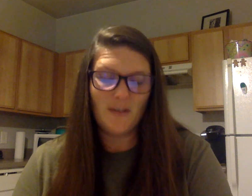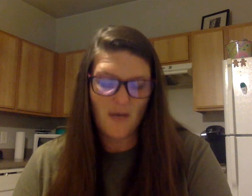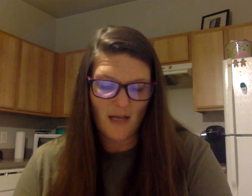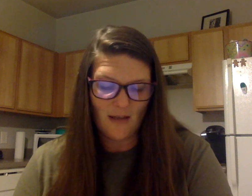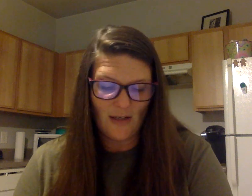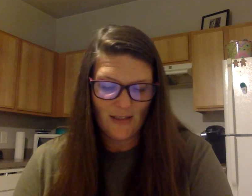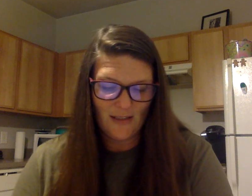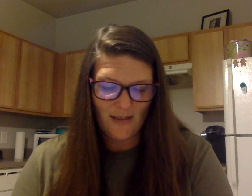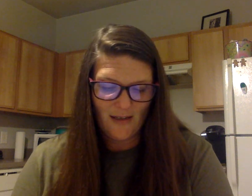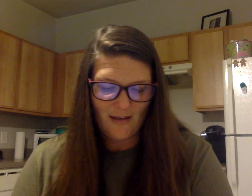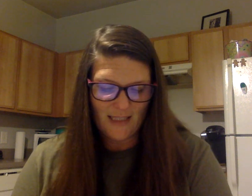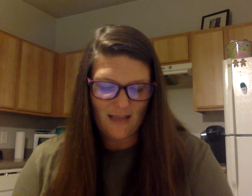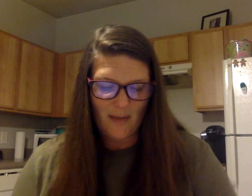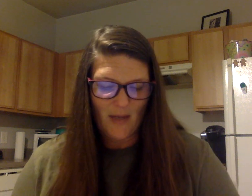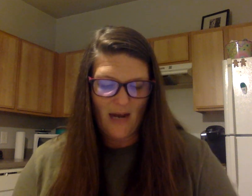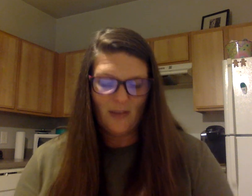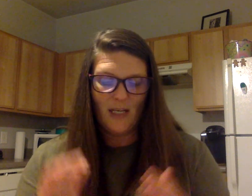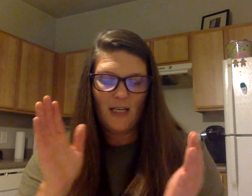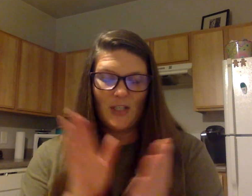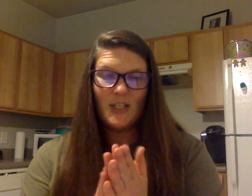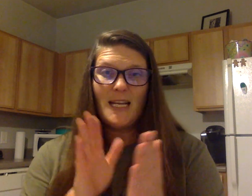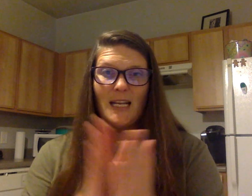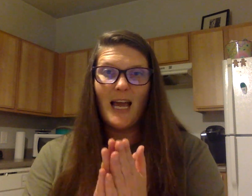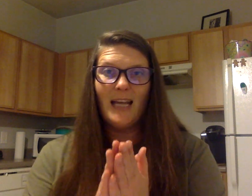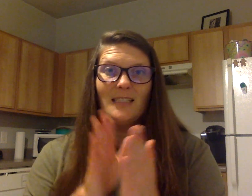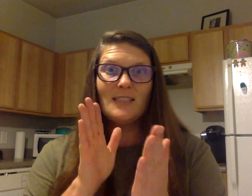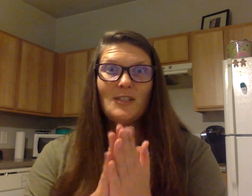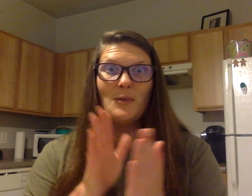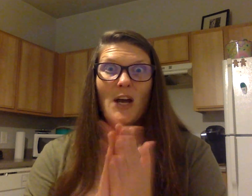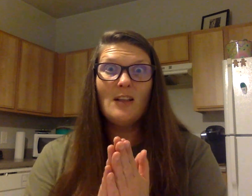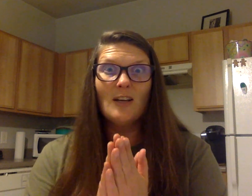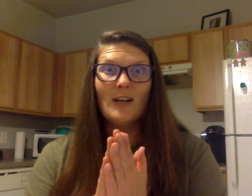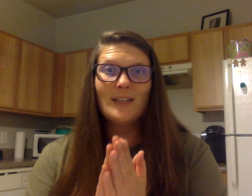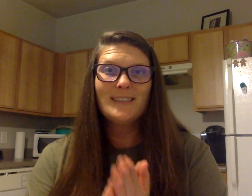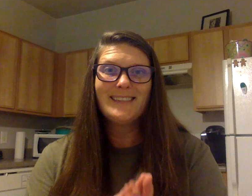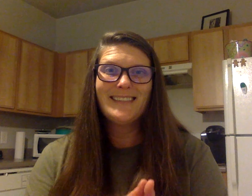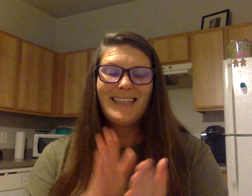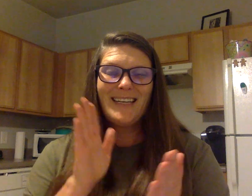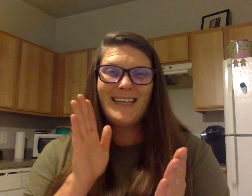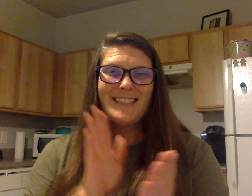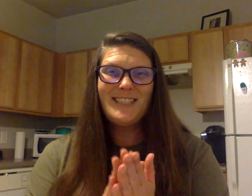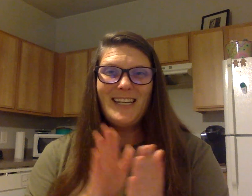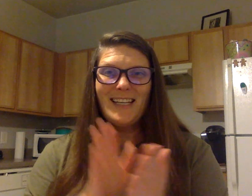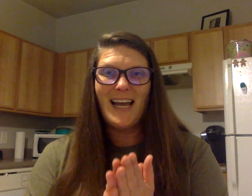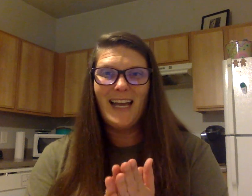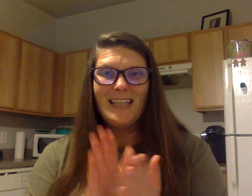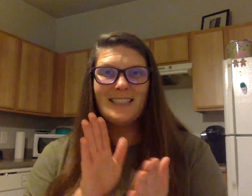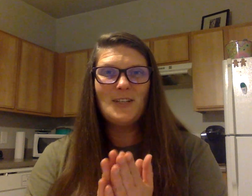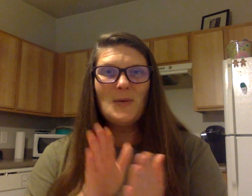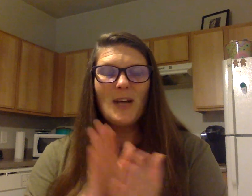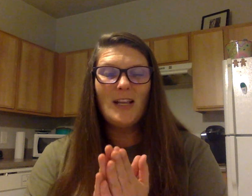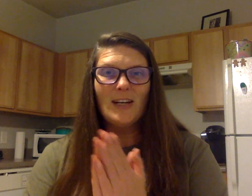to color. Let's clap it out. She likes to color. She likes to color.